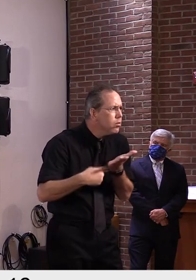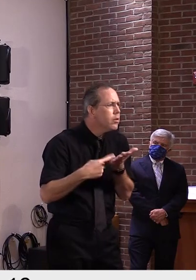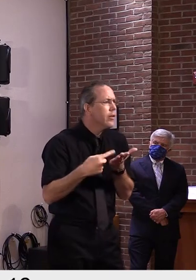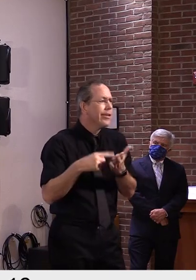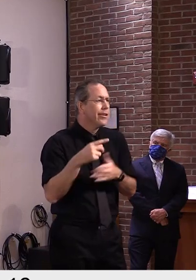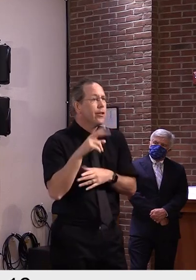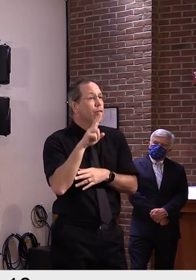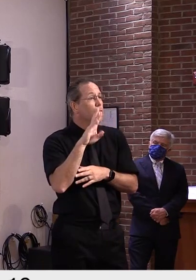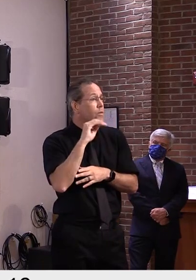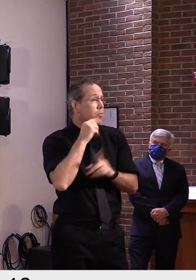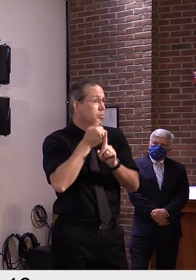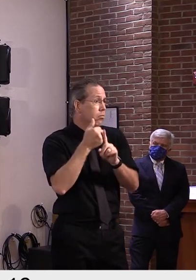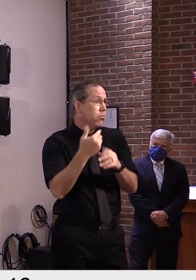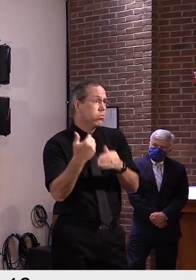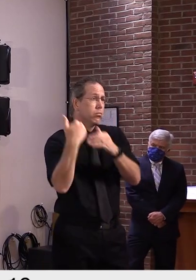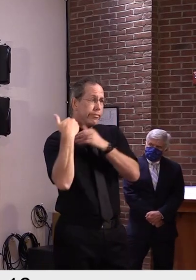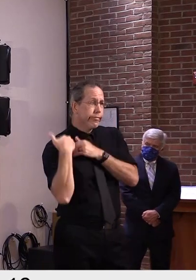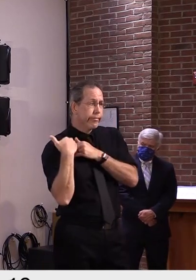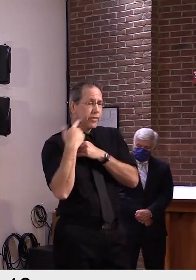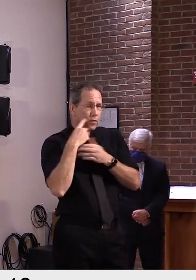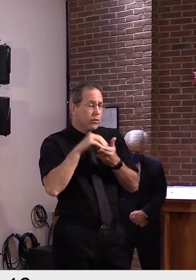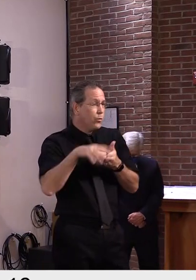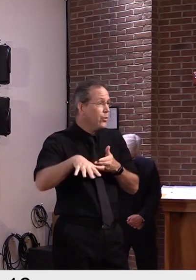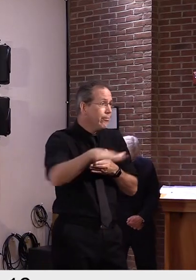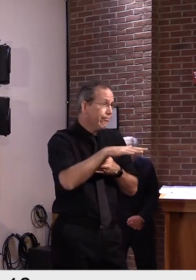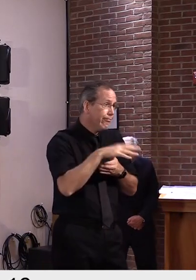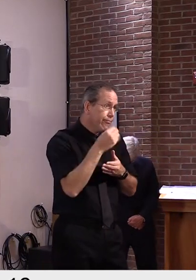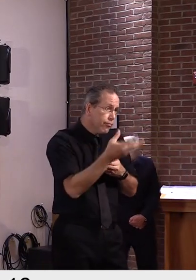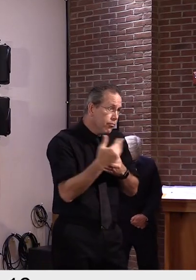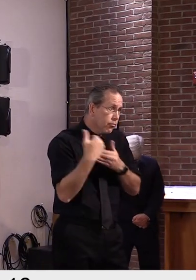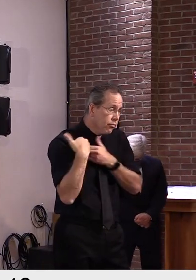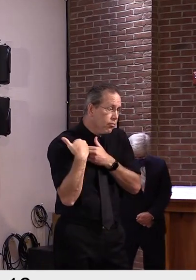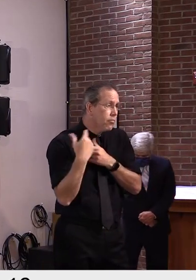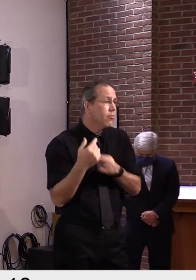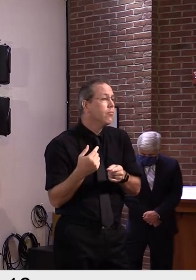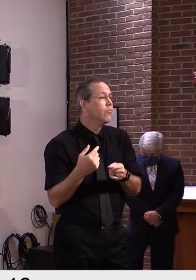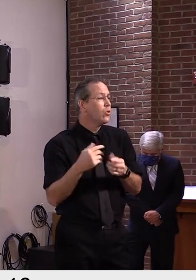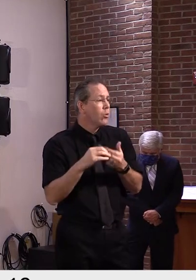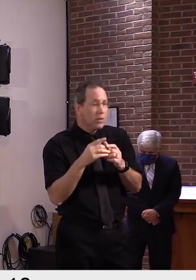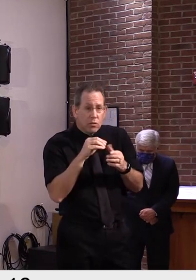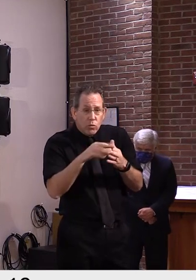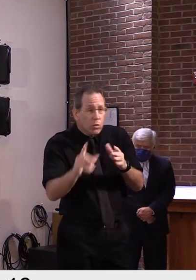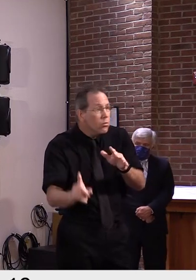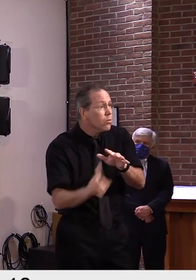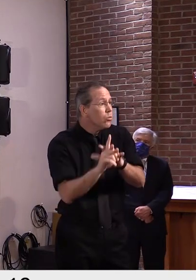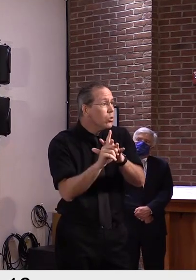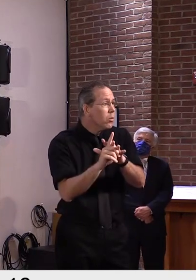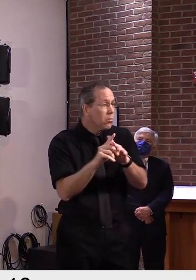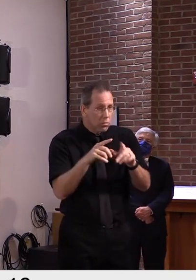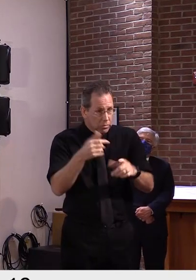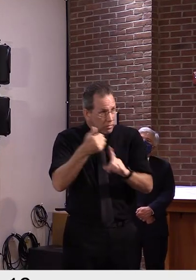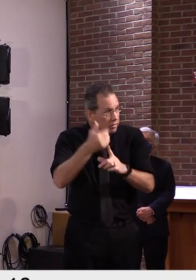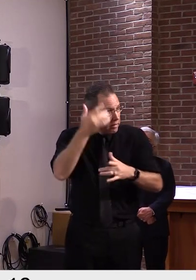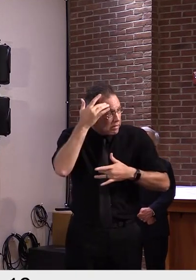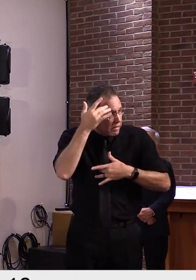mitigate when situations arise. And there's wonderful communication that's